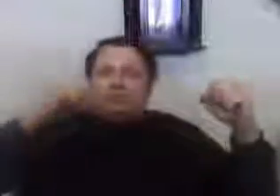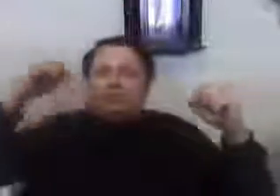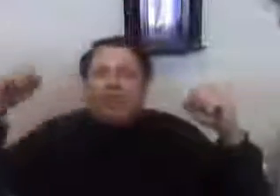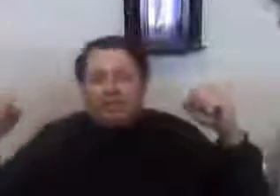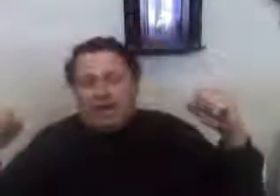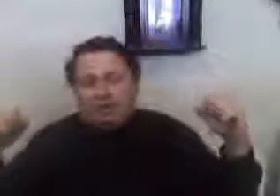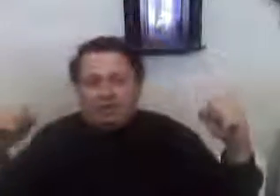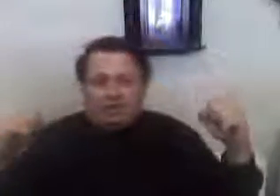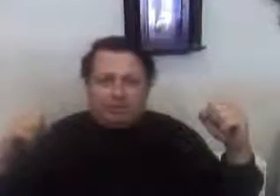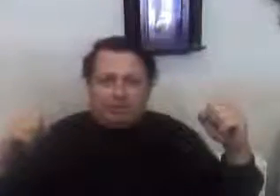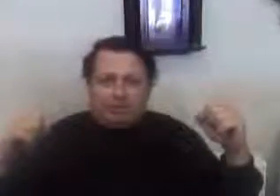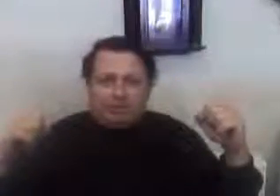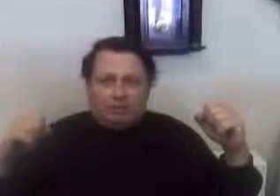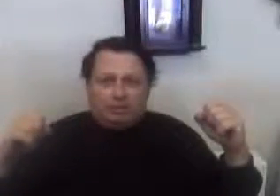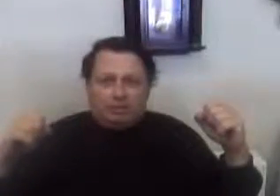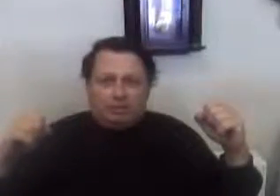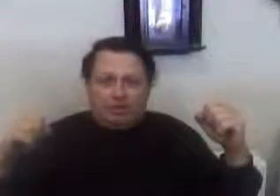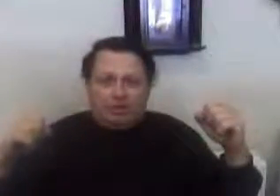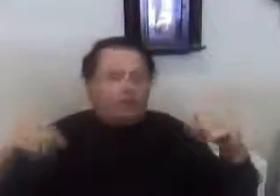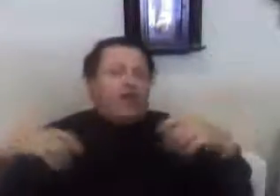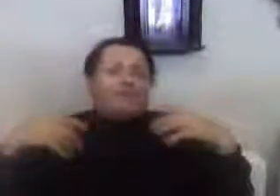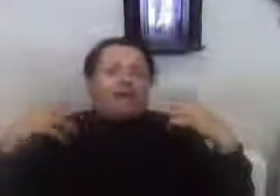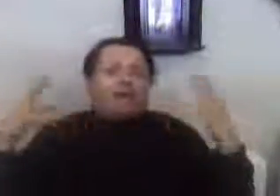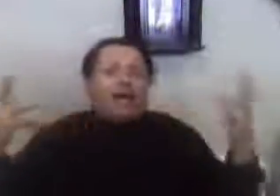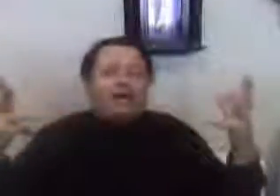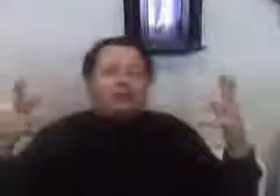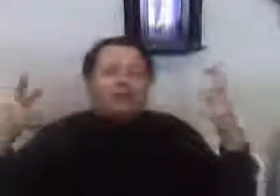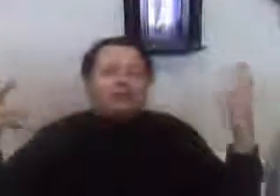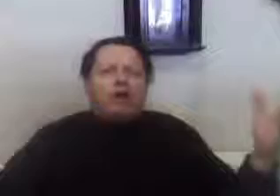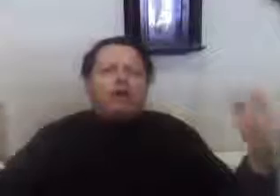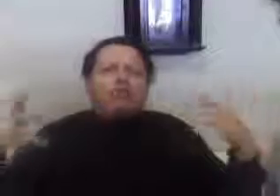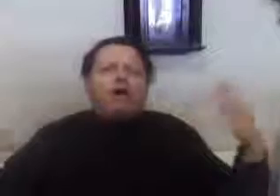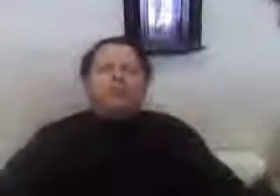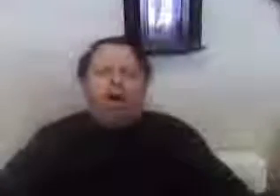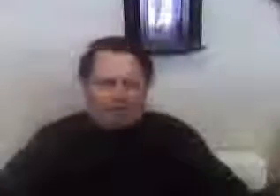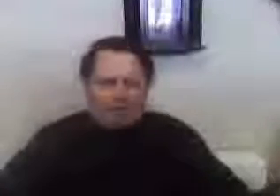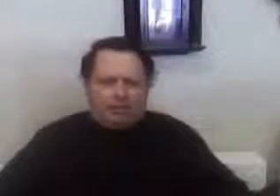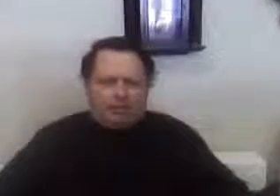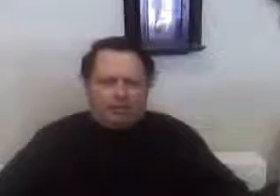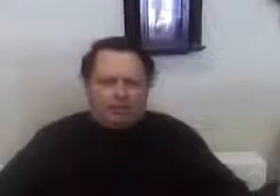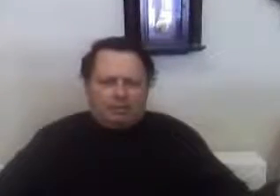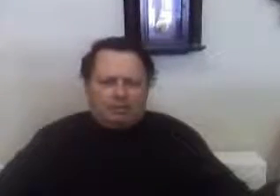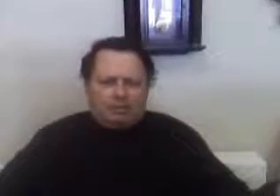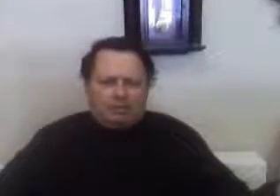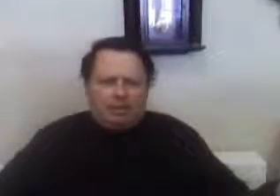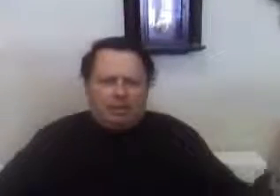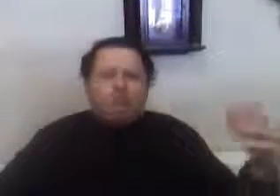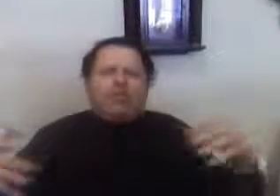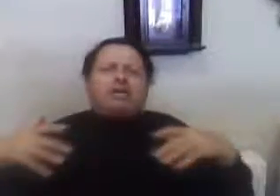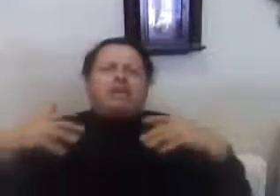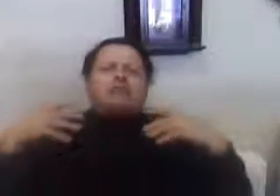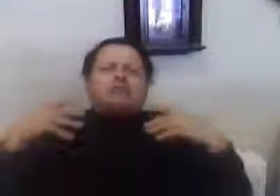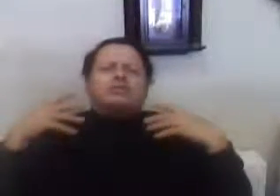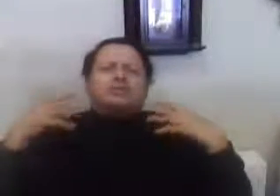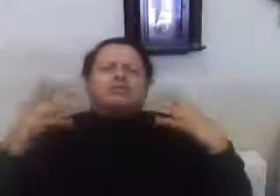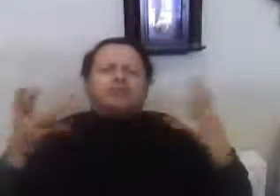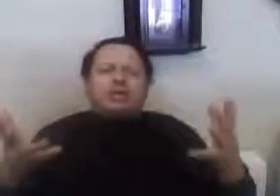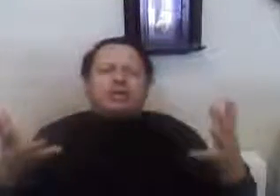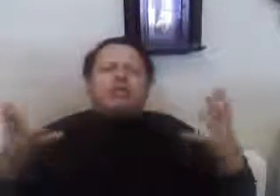and communism, you have an economy that runs amok and becomes completely